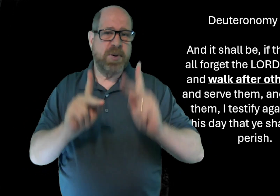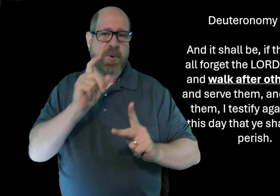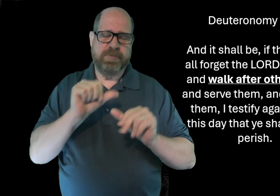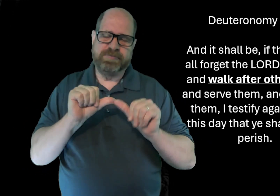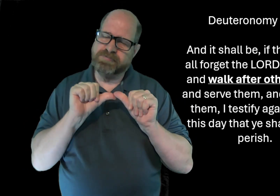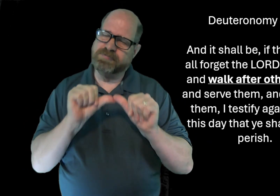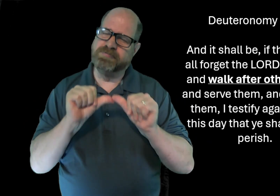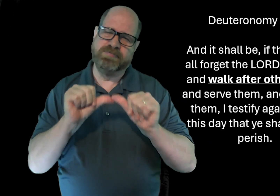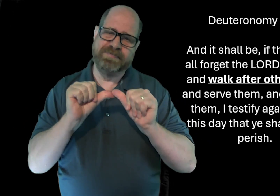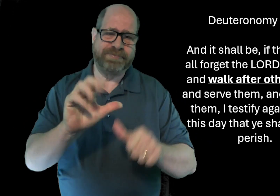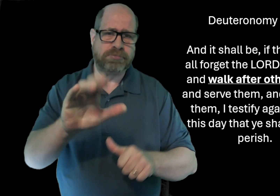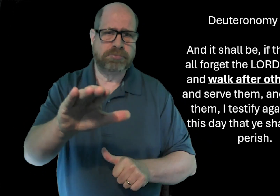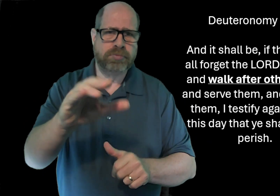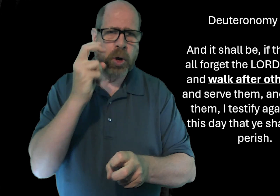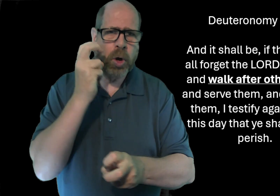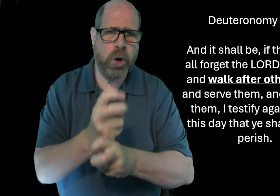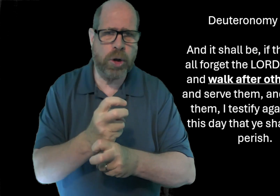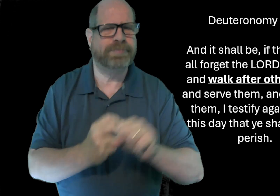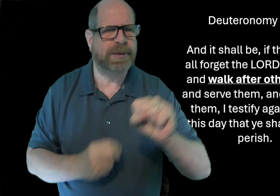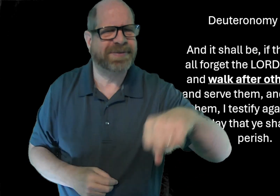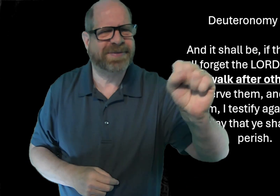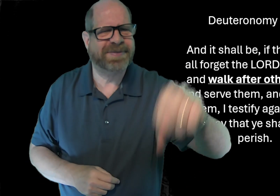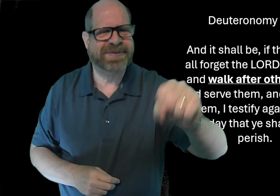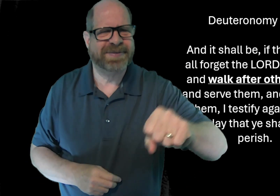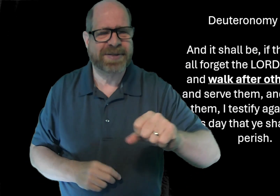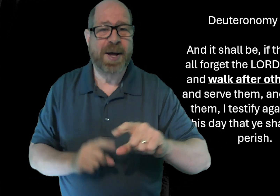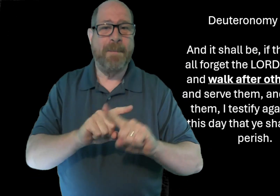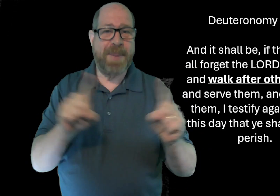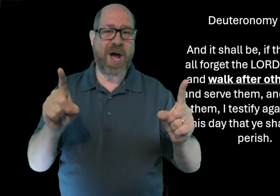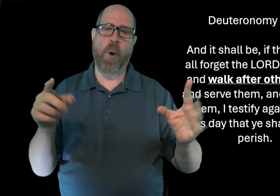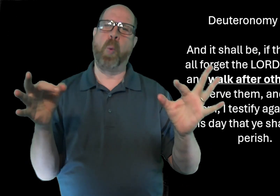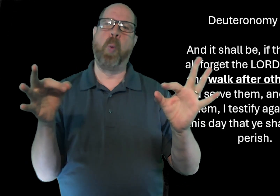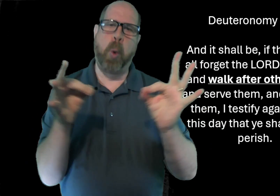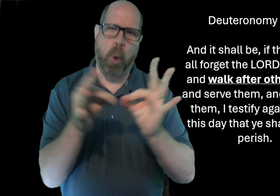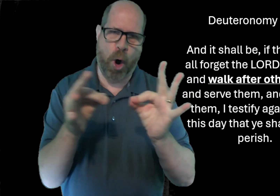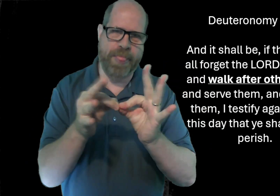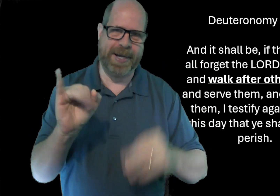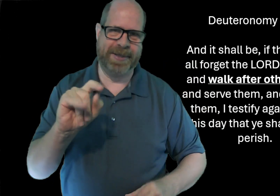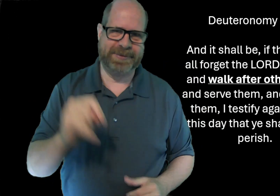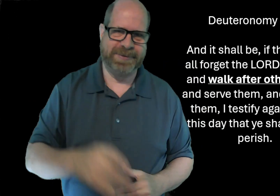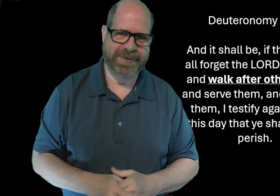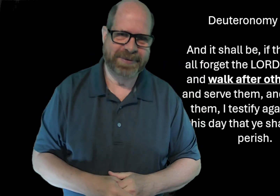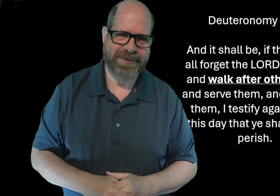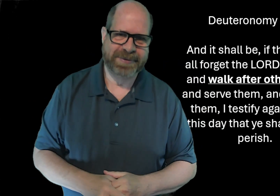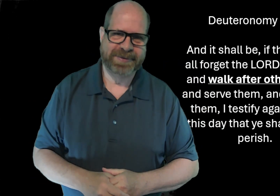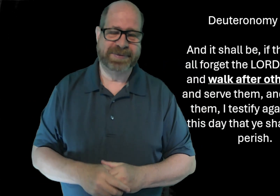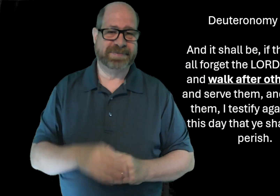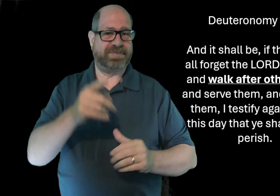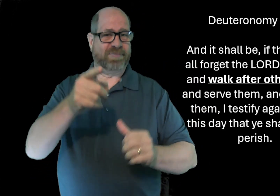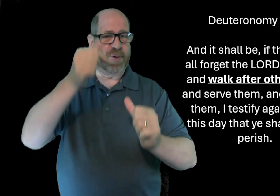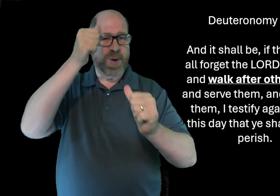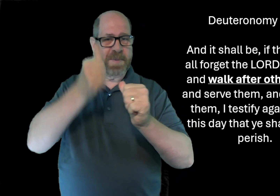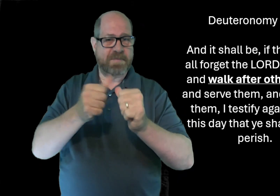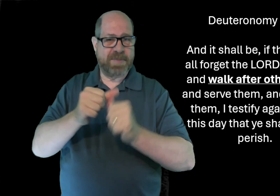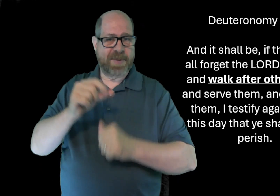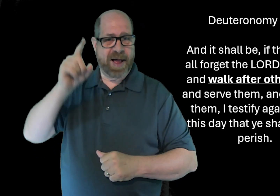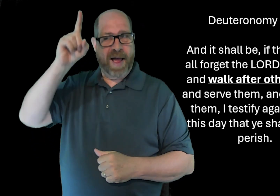I've known a few people that keep going, even in hard, through hard times, and it's worth it.